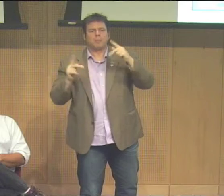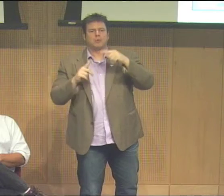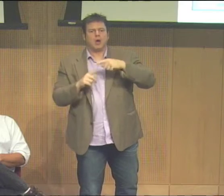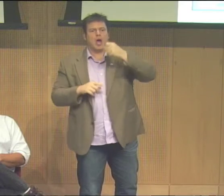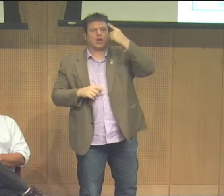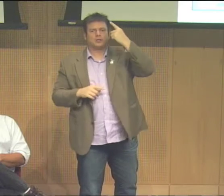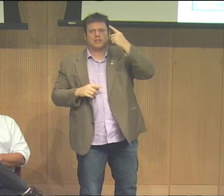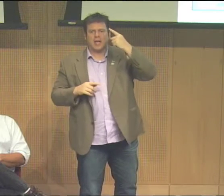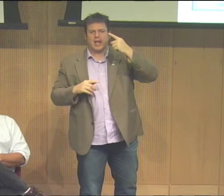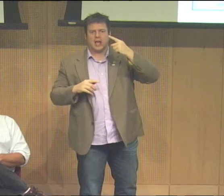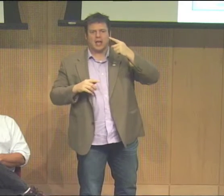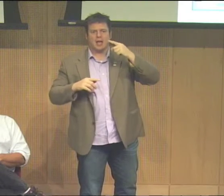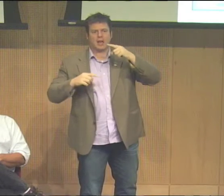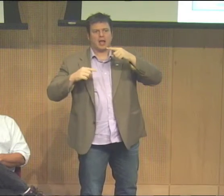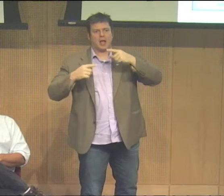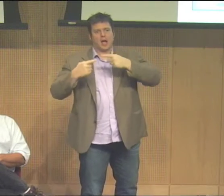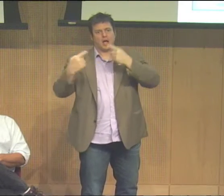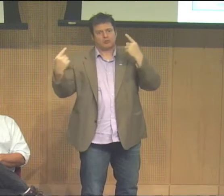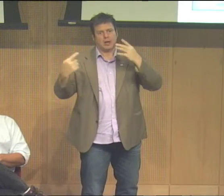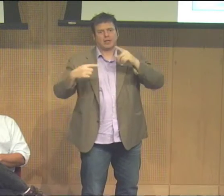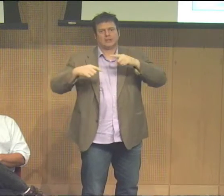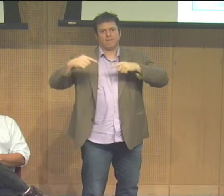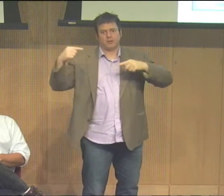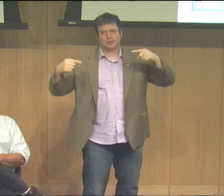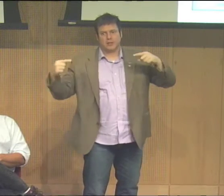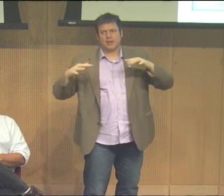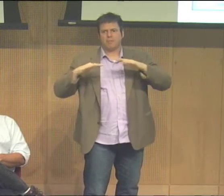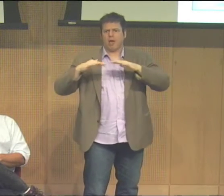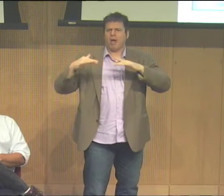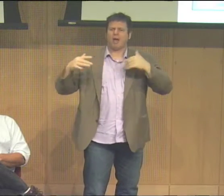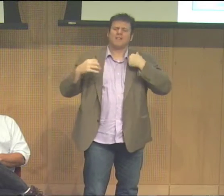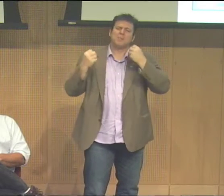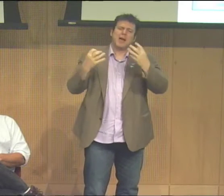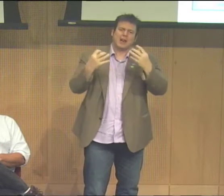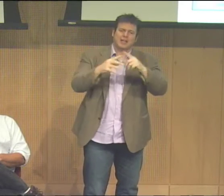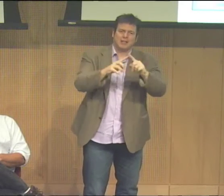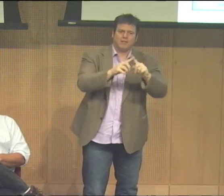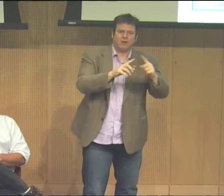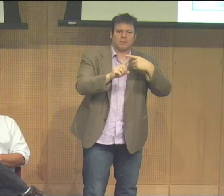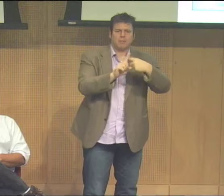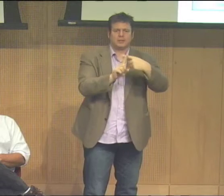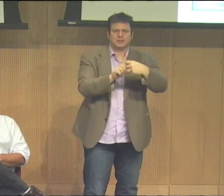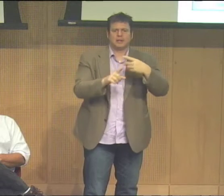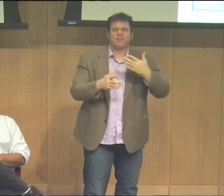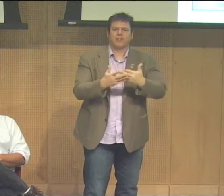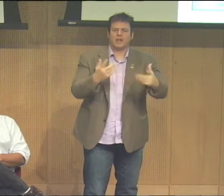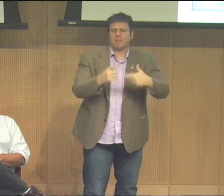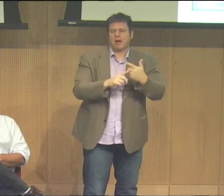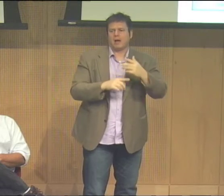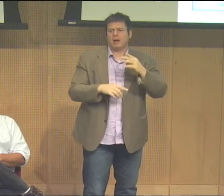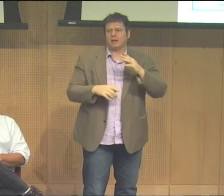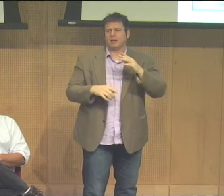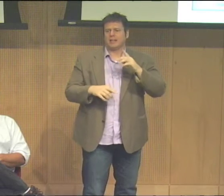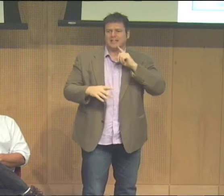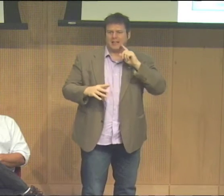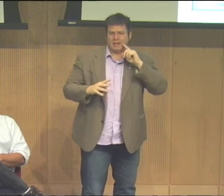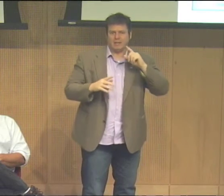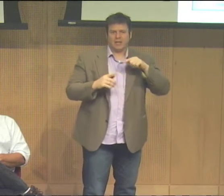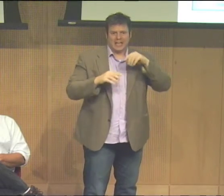and help people's understanding in more of a global sense it adds to diversity and richness and there's so many other positive aspects of deafness